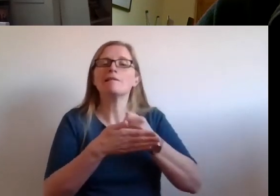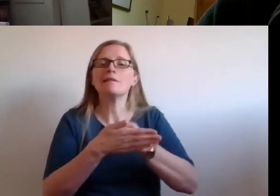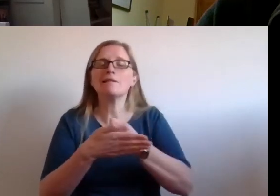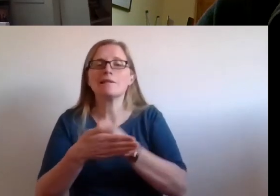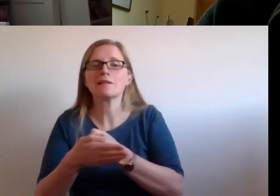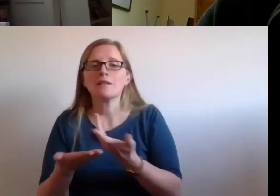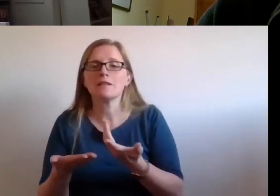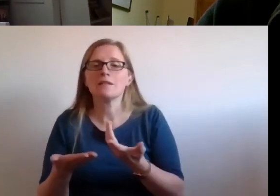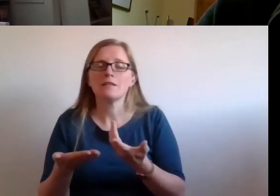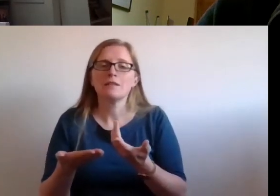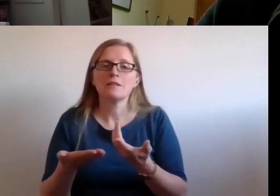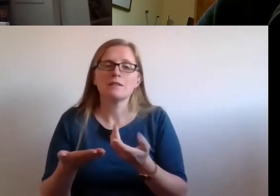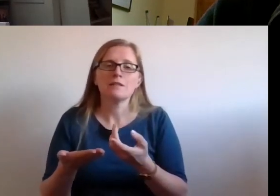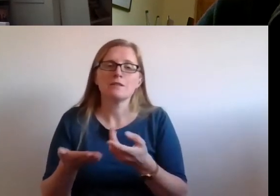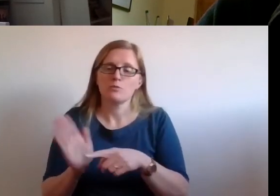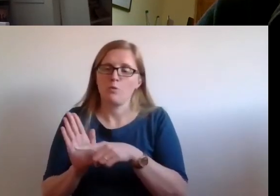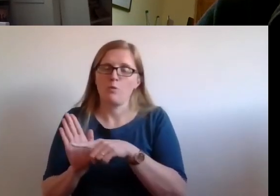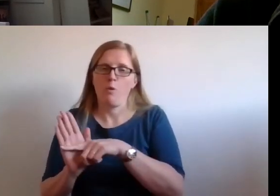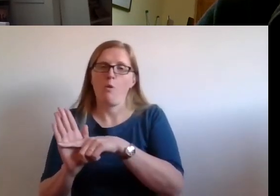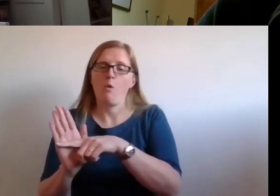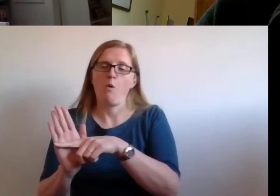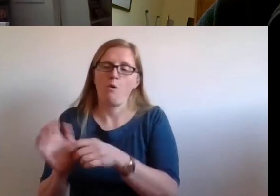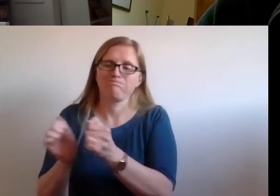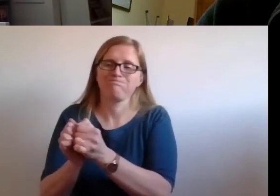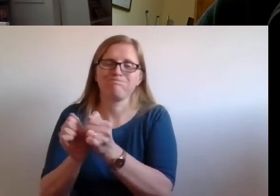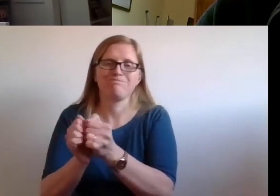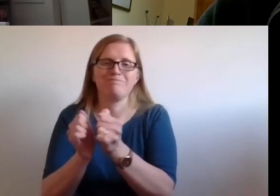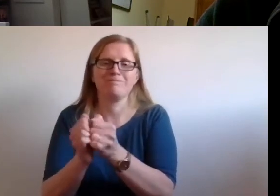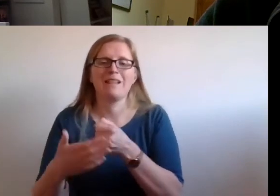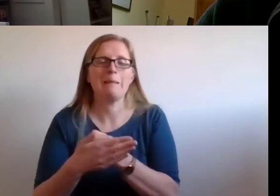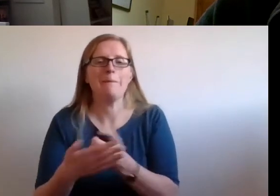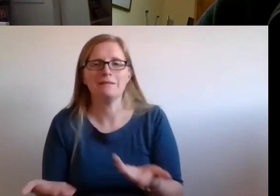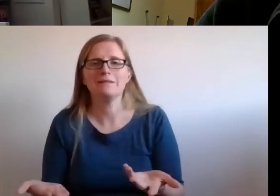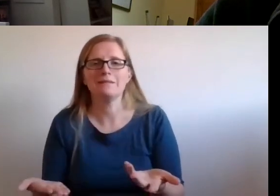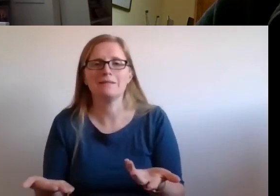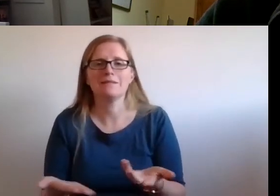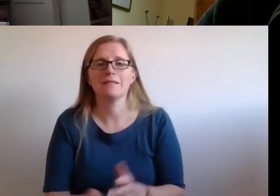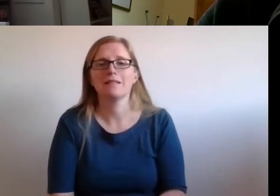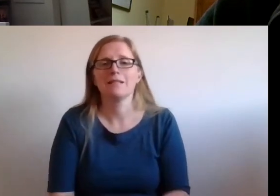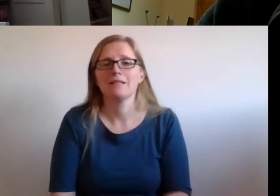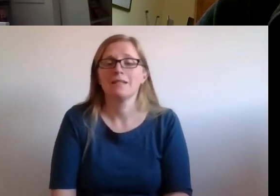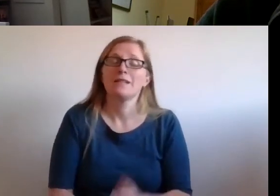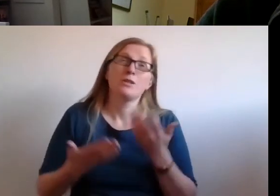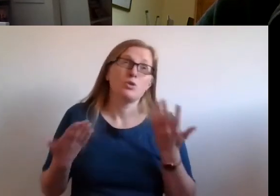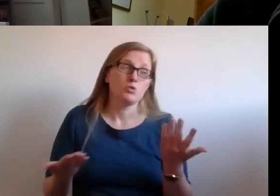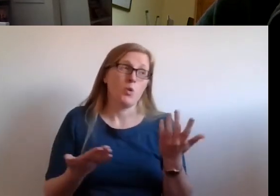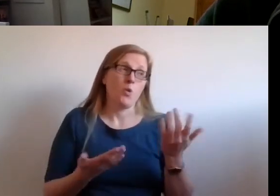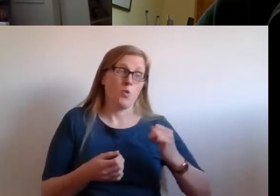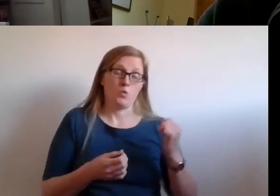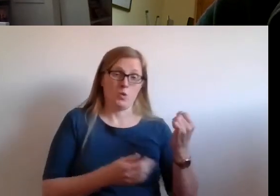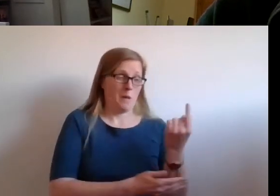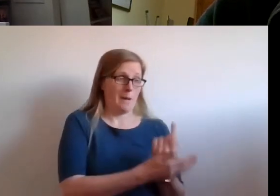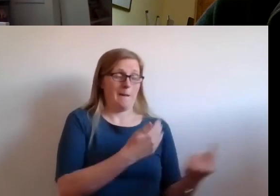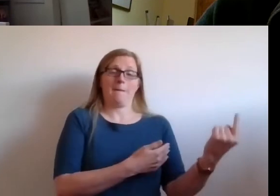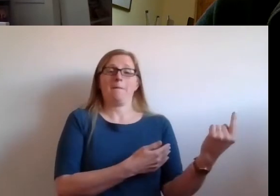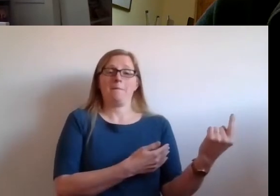able to pass. So the the impact of independence, as we we